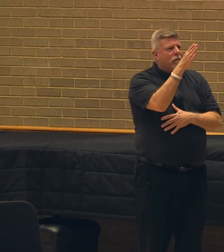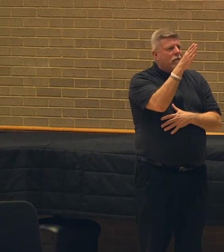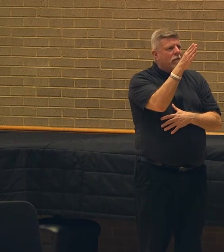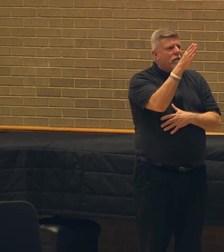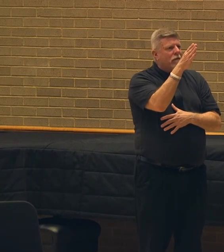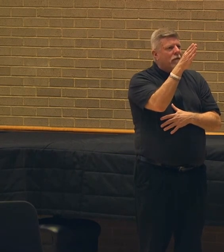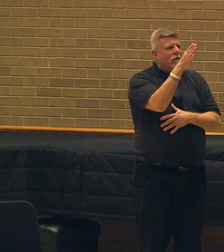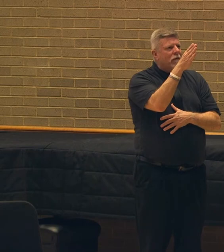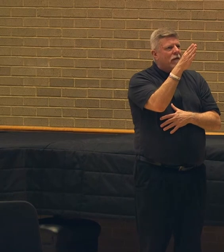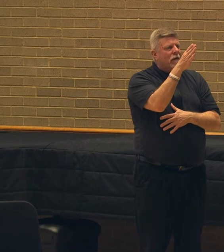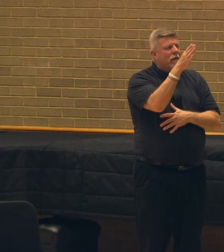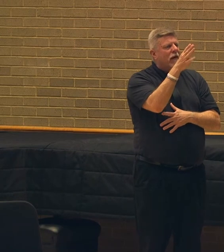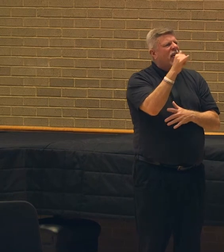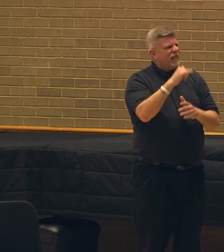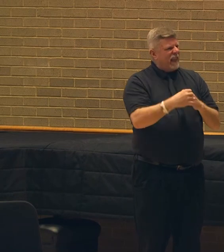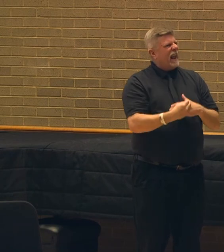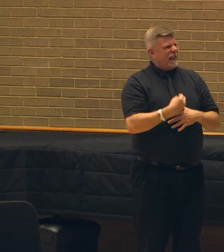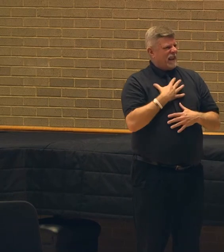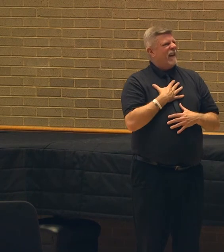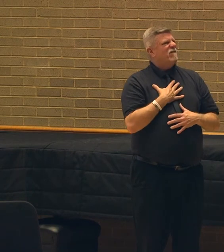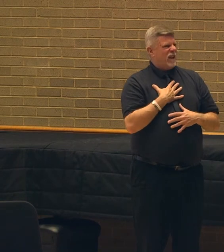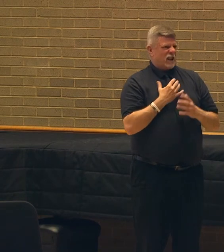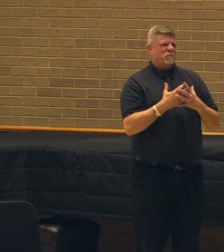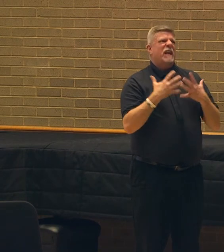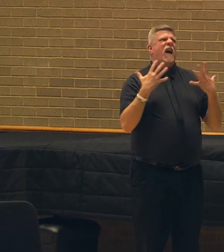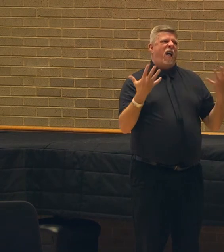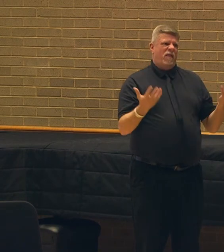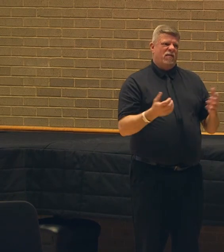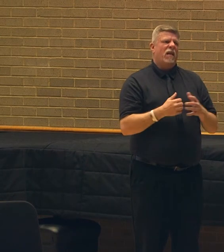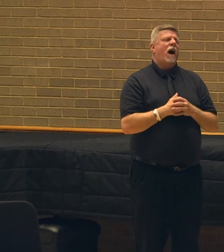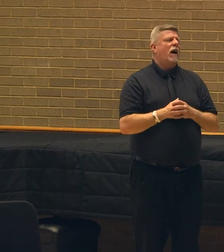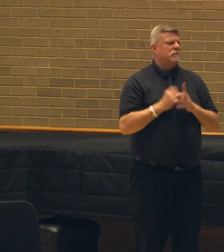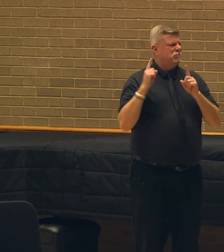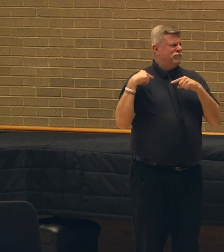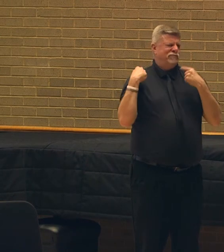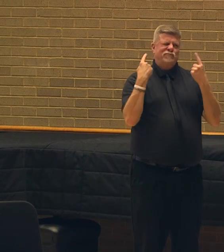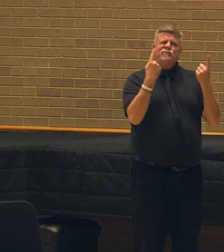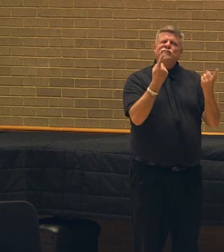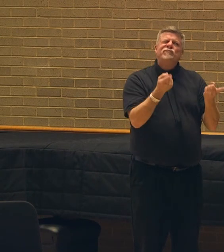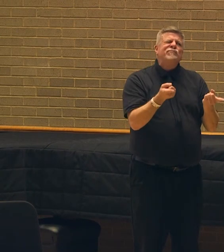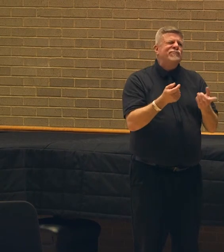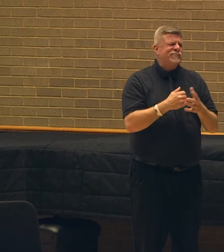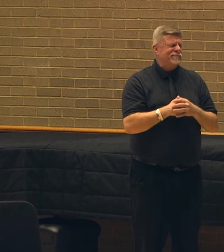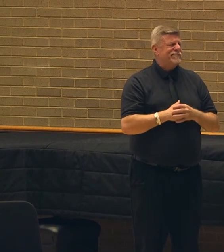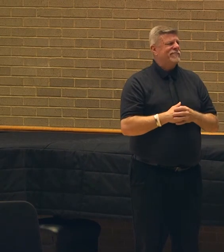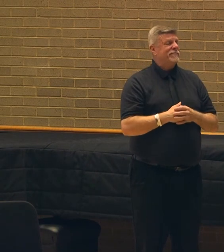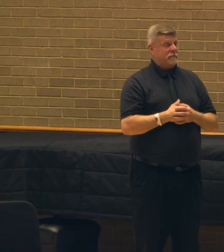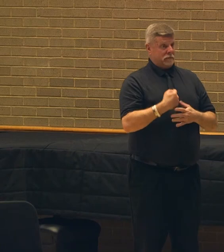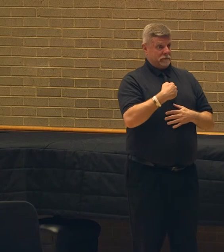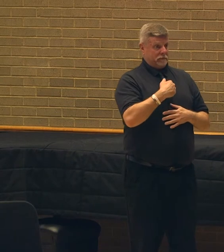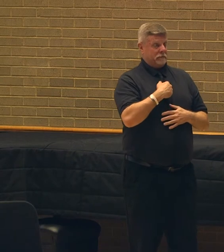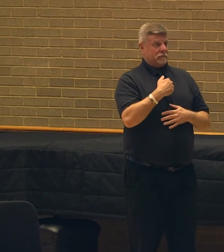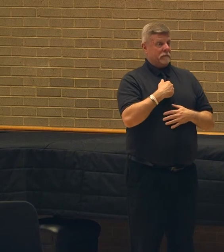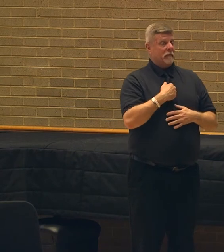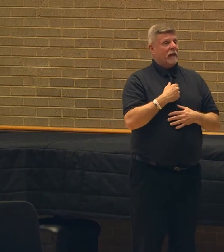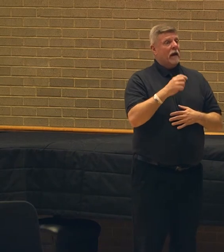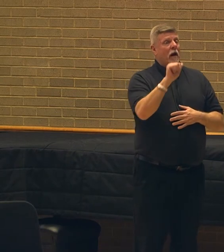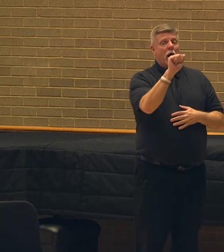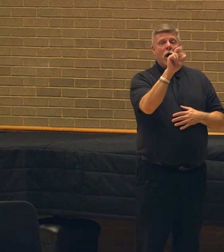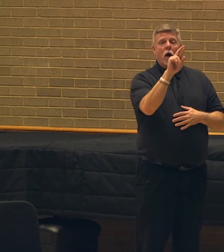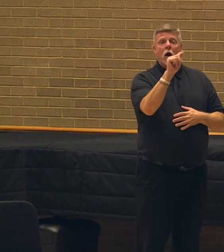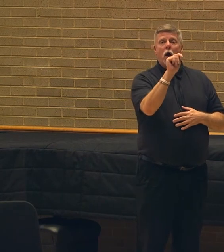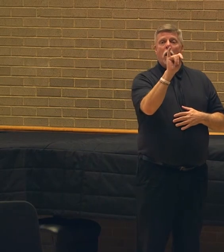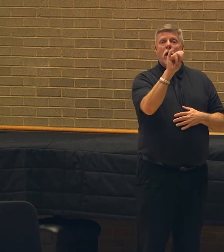done quite a number on me over the years, being in all of these in between spaces. As an artist, there are these movement